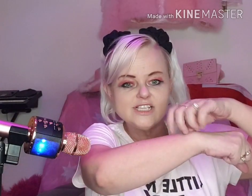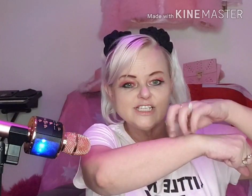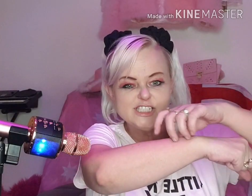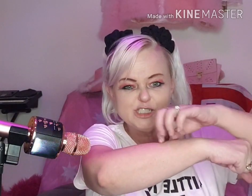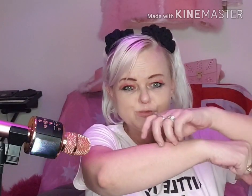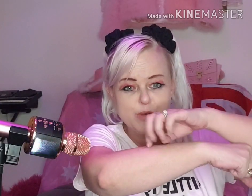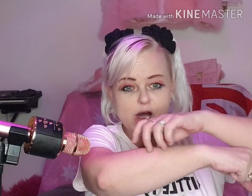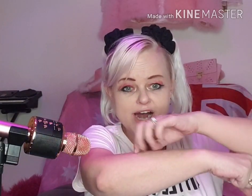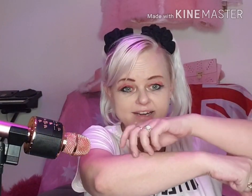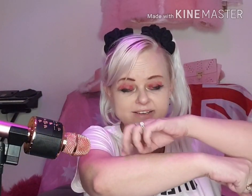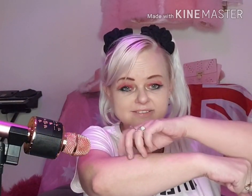spider.